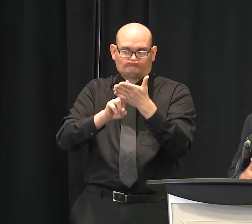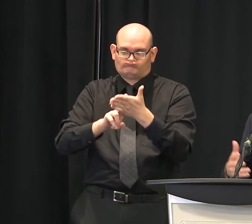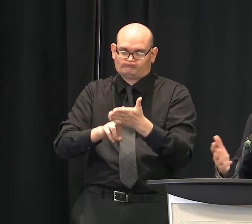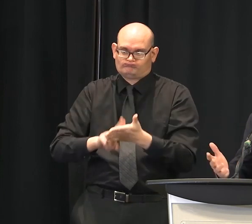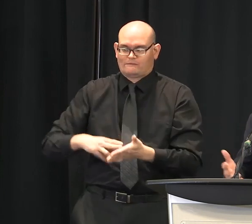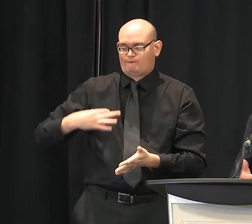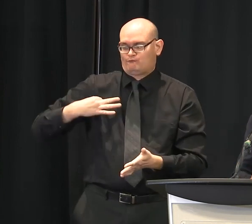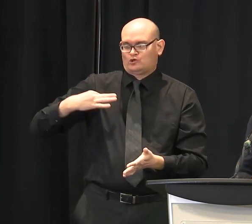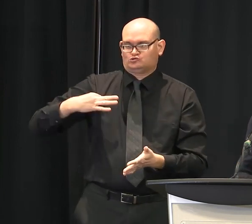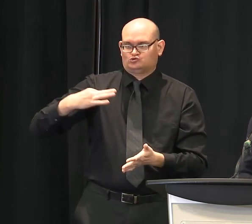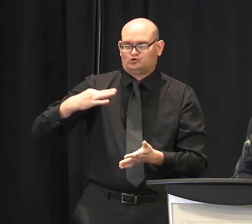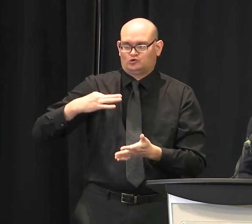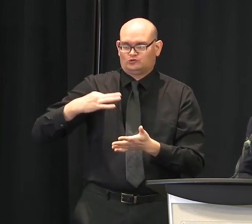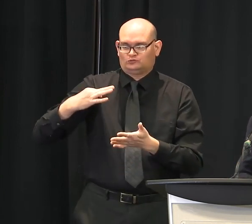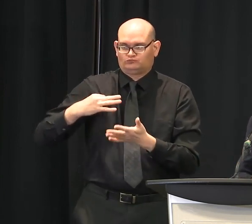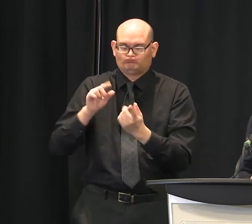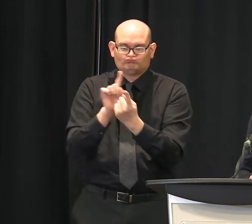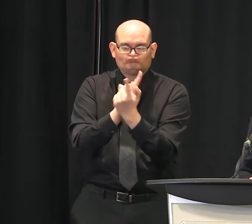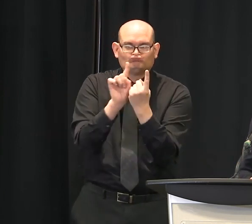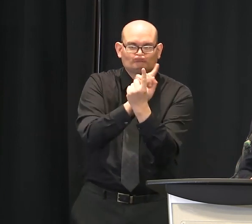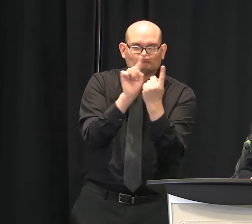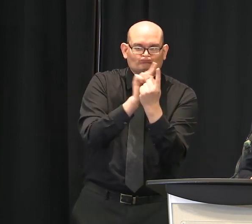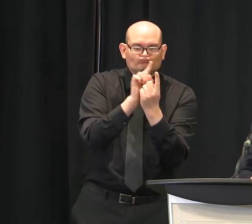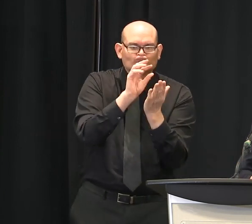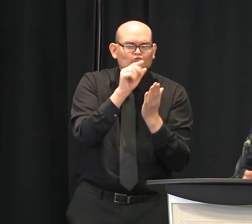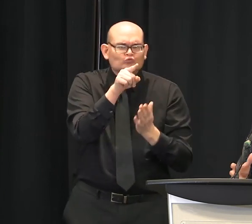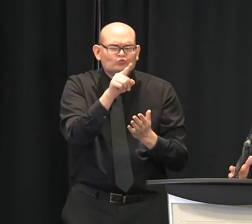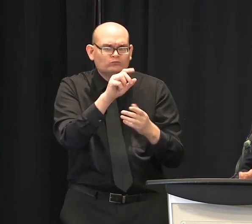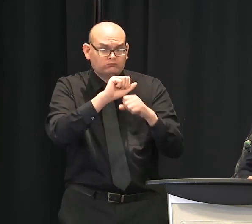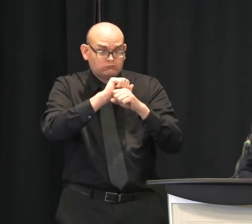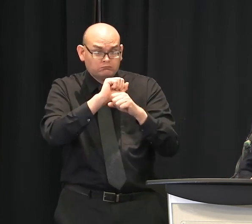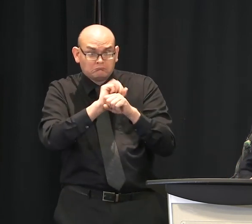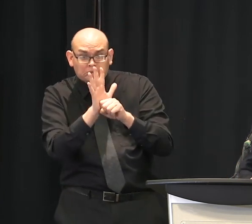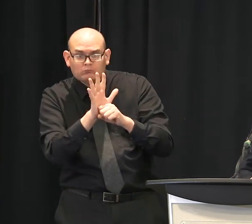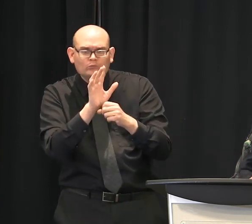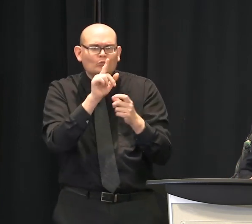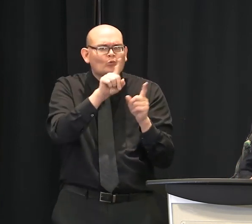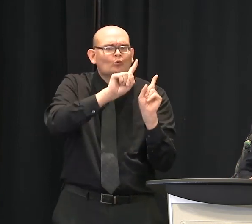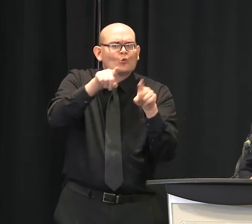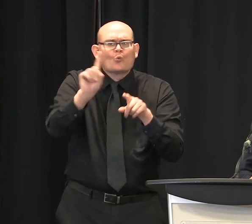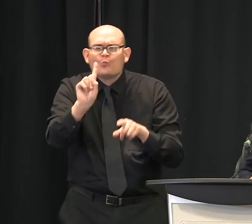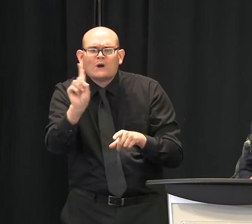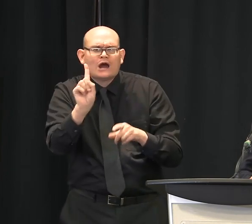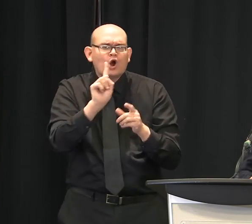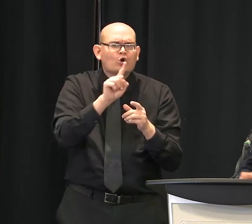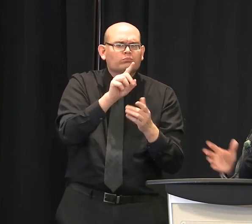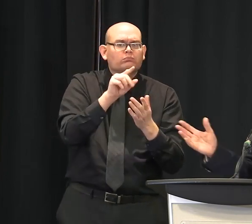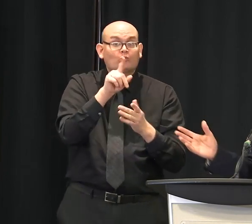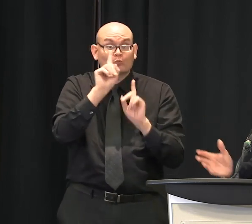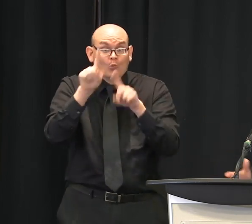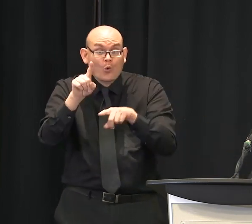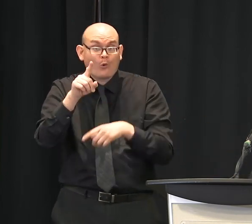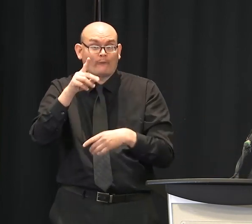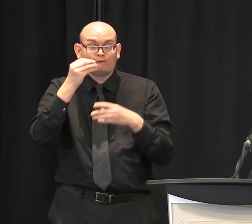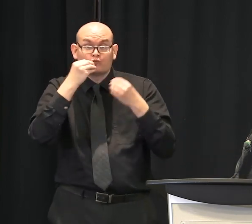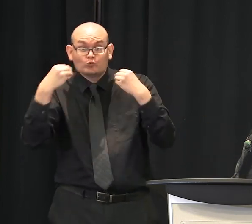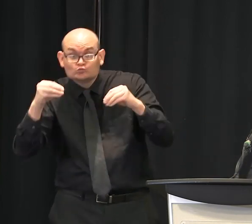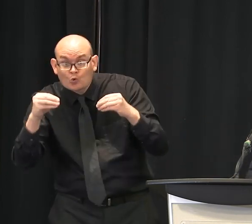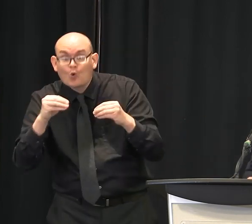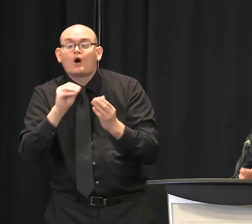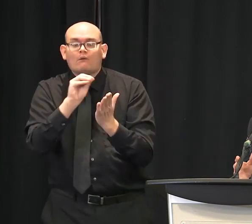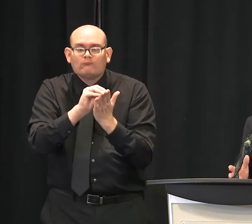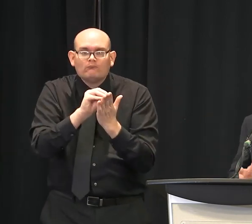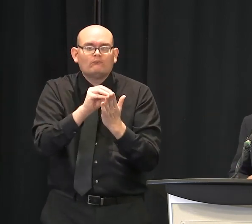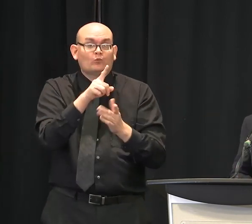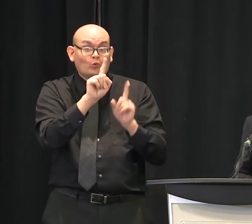But we're going to need a lot more people, and it's a good opportunity for people who are concerned about this to be a part of it. So I appreciate your background